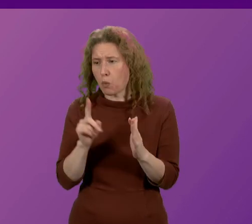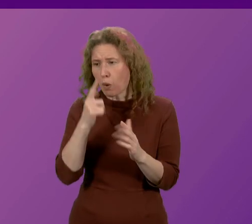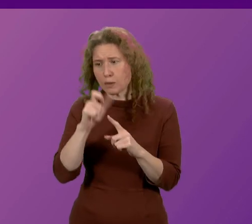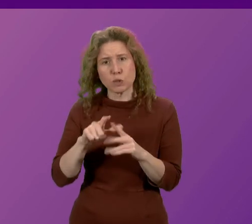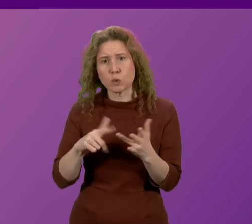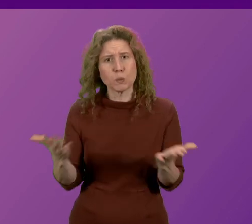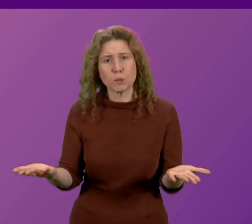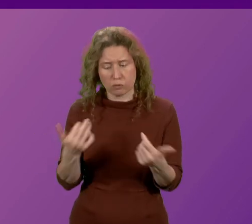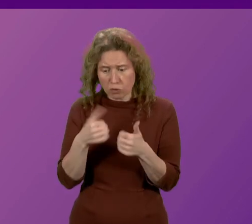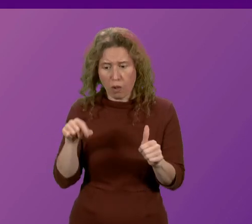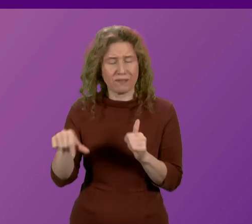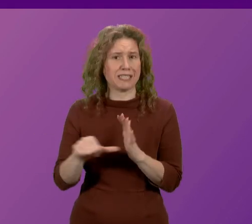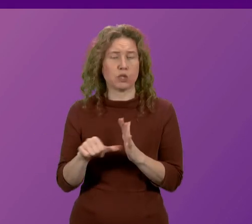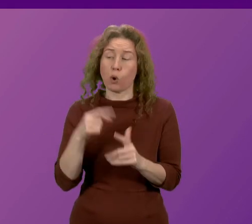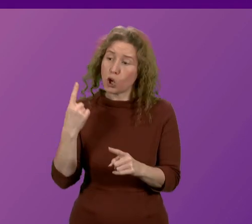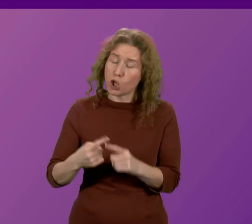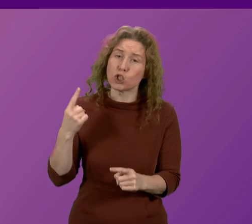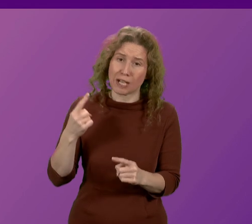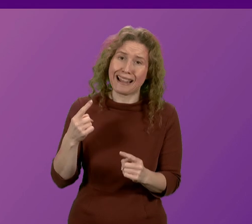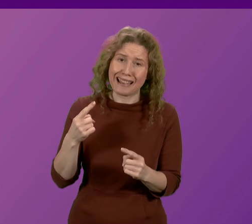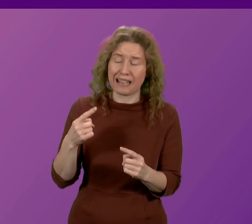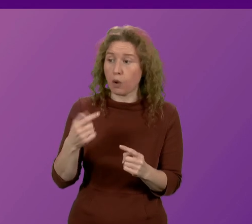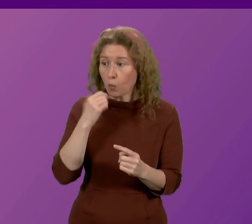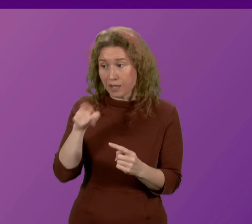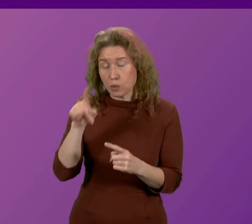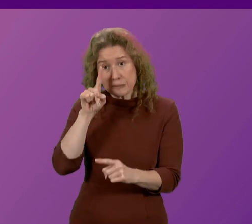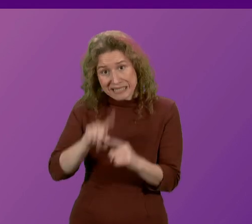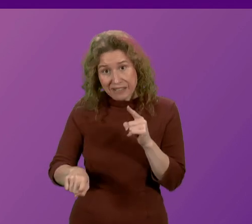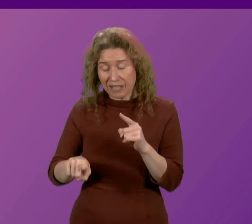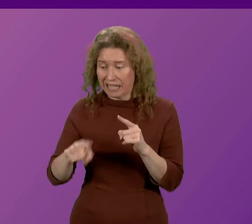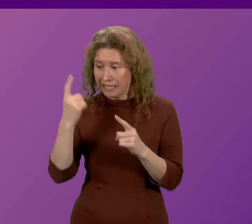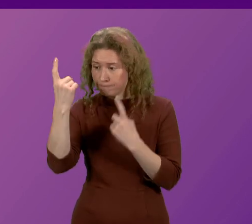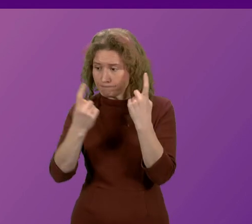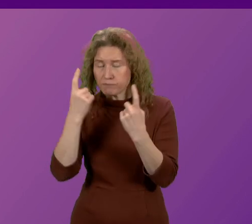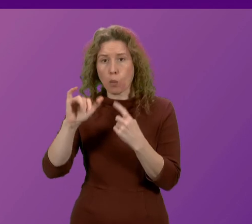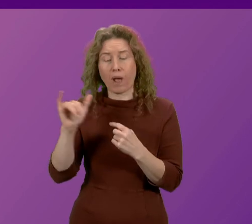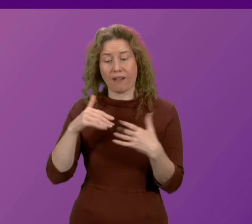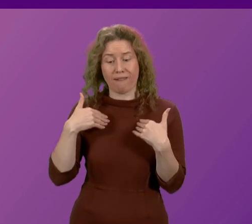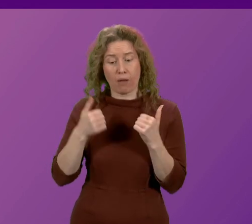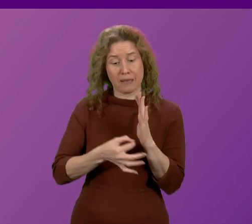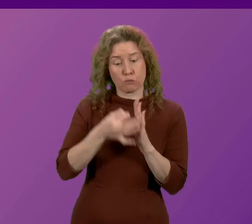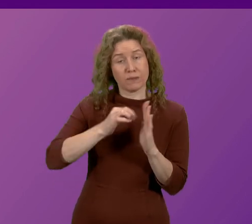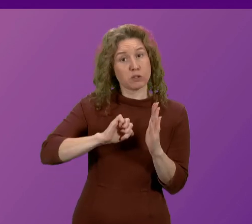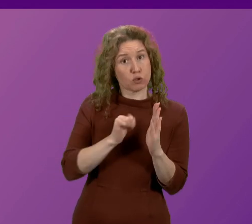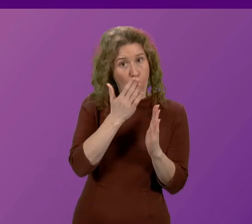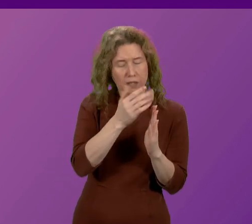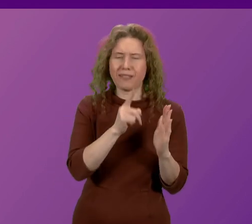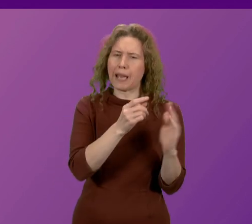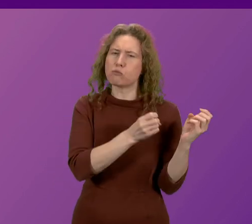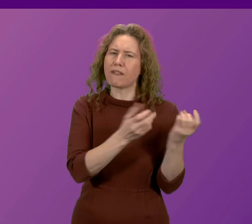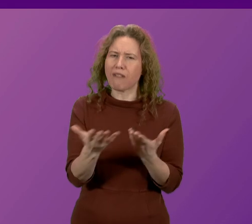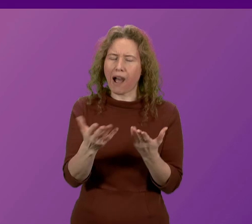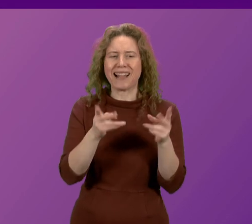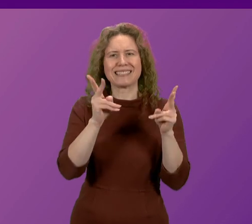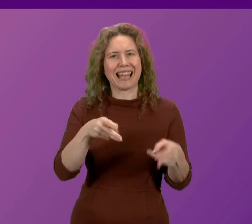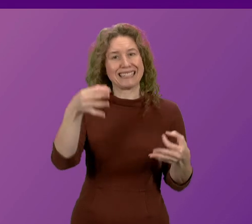can he do to resolve this matter urgently, and will he specifically consider whether Health Improvement Scotland, who provide a